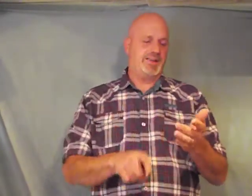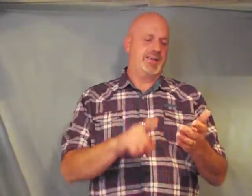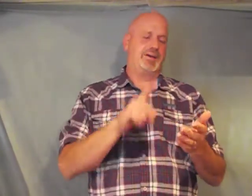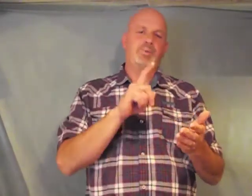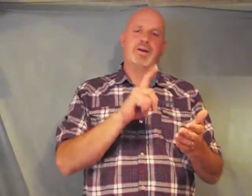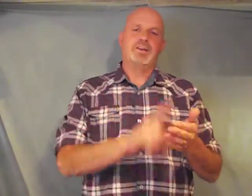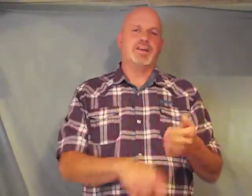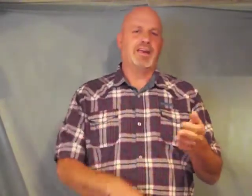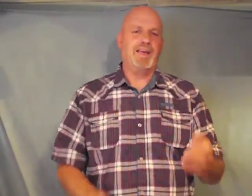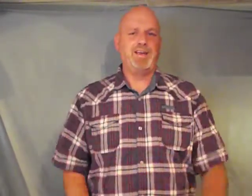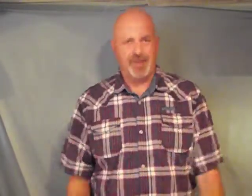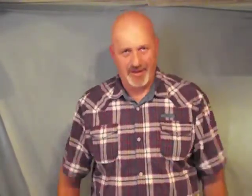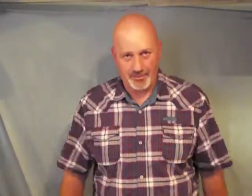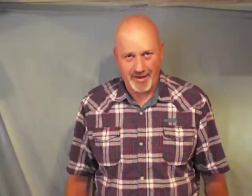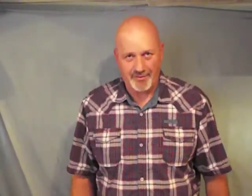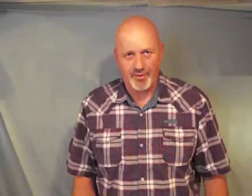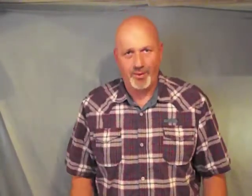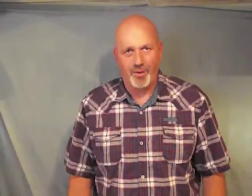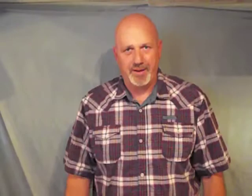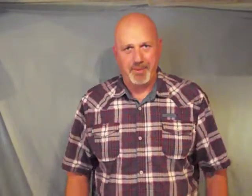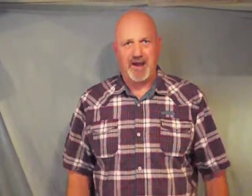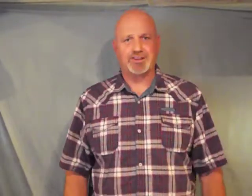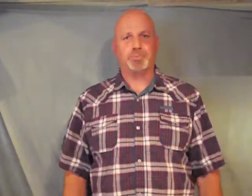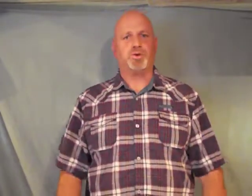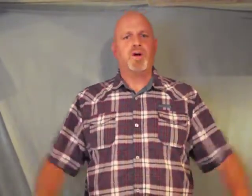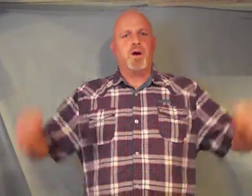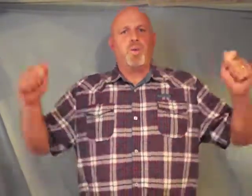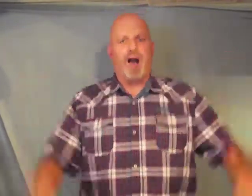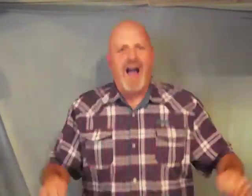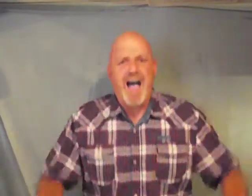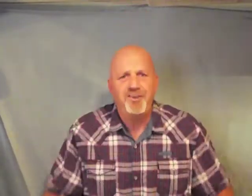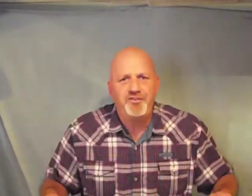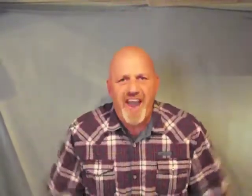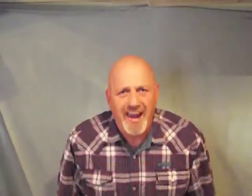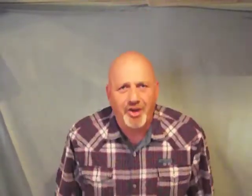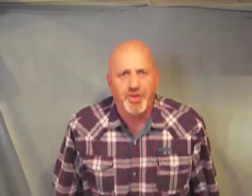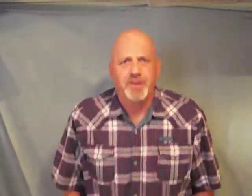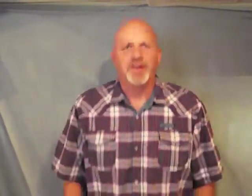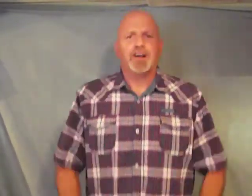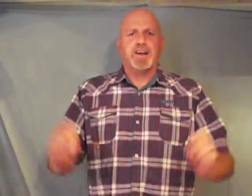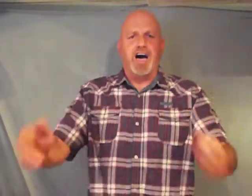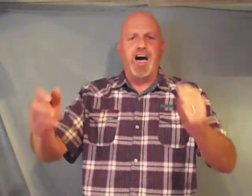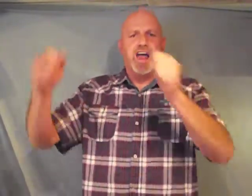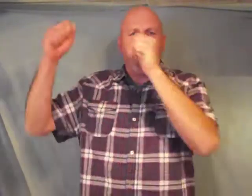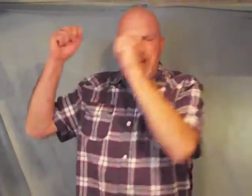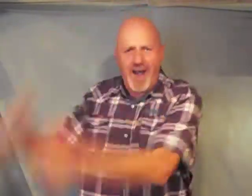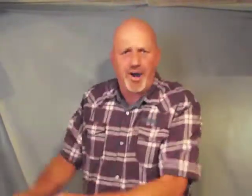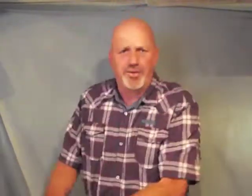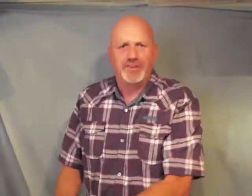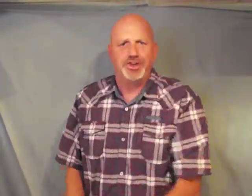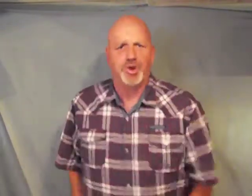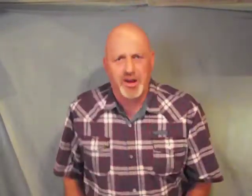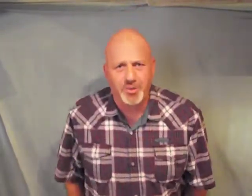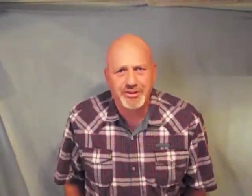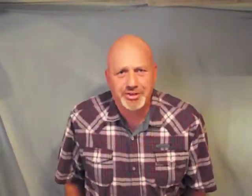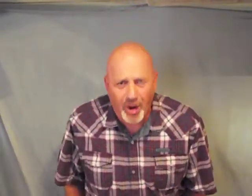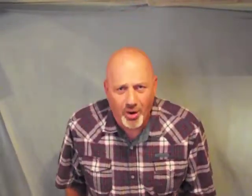them to lead them in every way possible where I failed God I know that you can restore